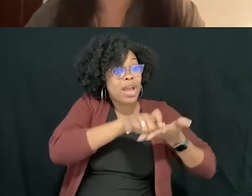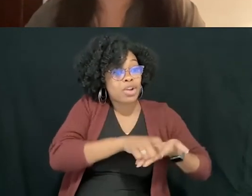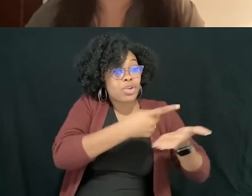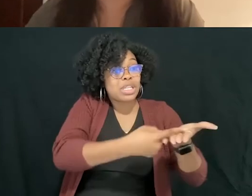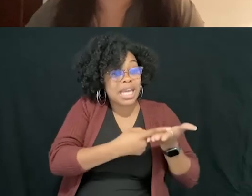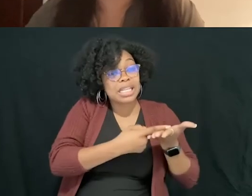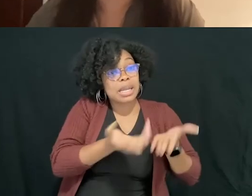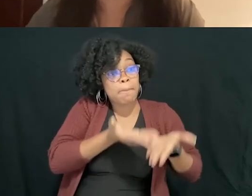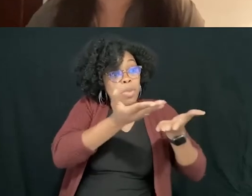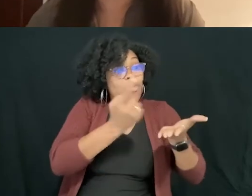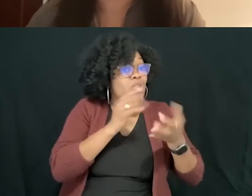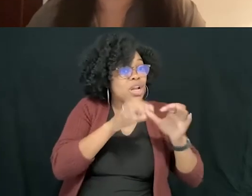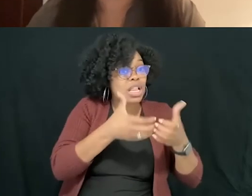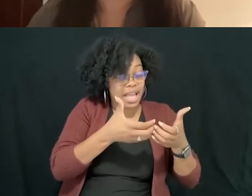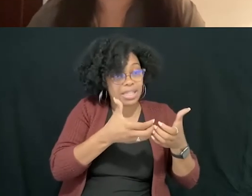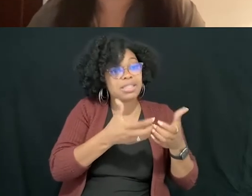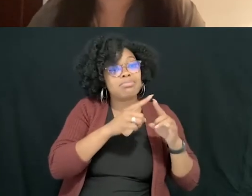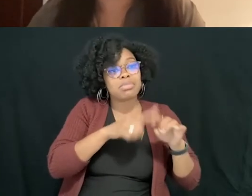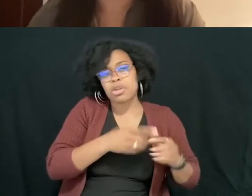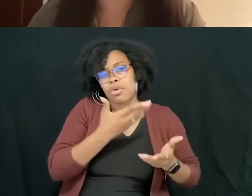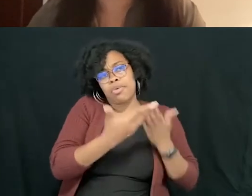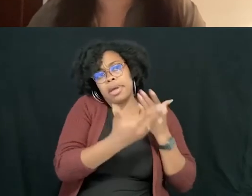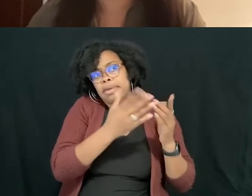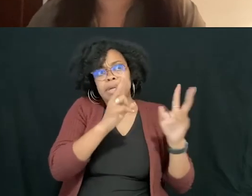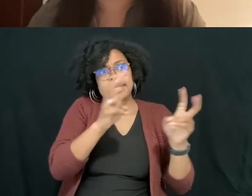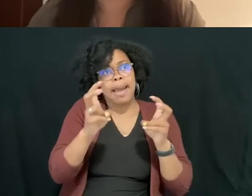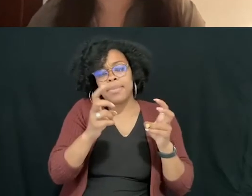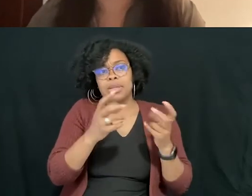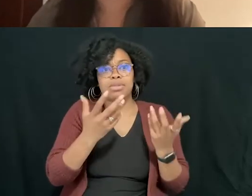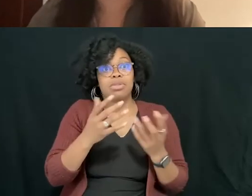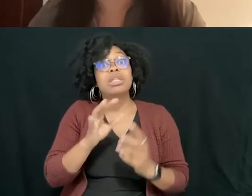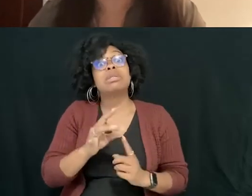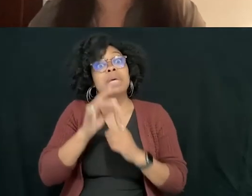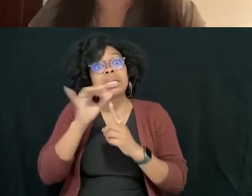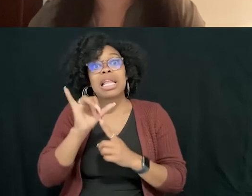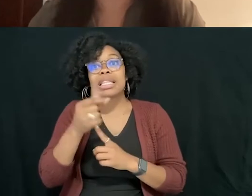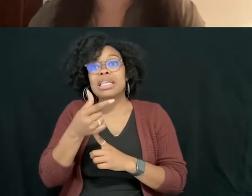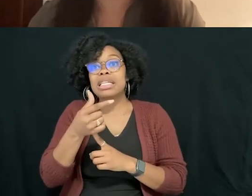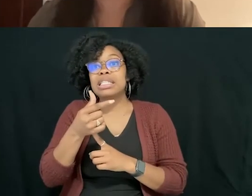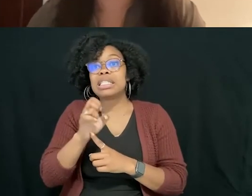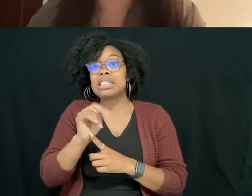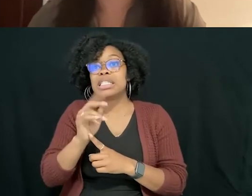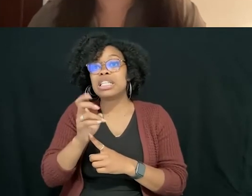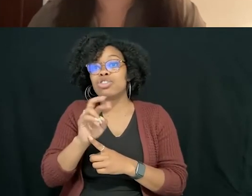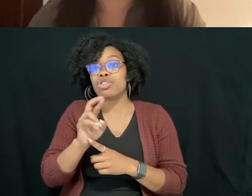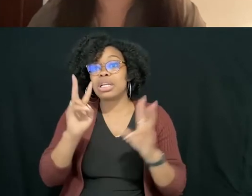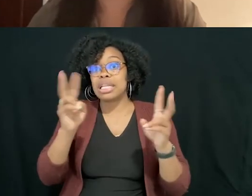based on the particular topic in particular, the gender, uh, topic of the book, the gender section of the